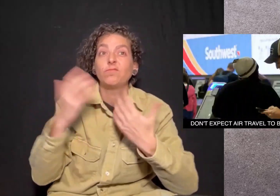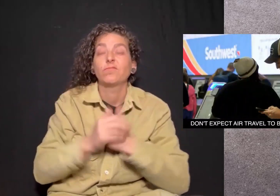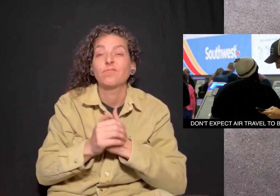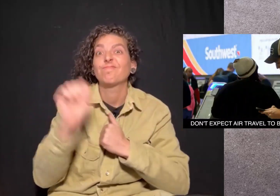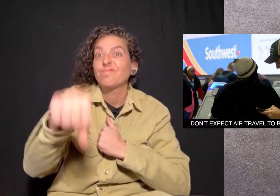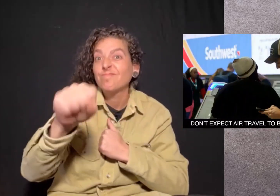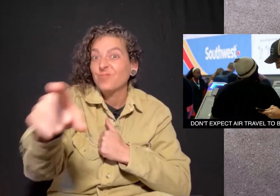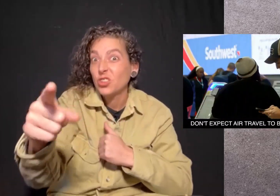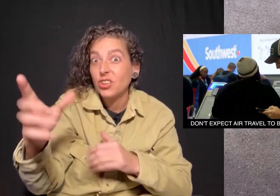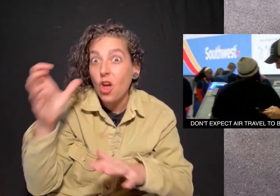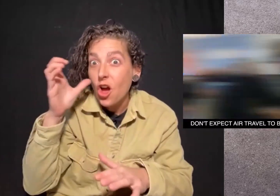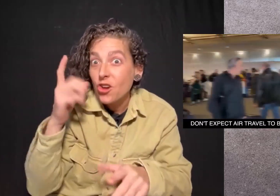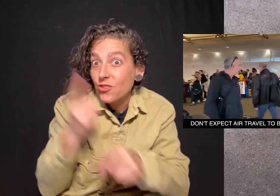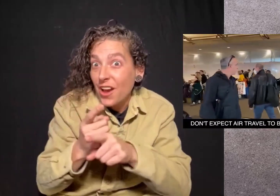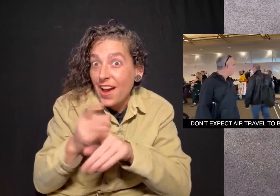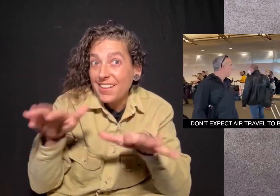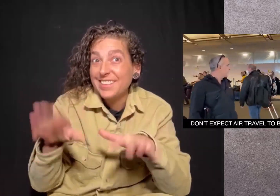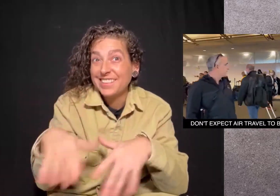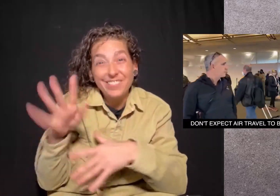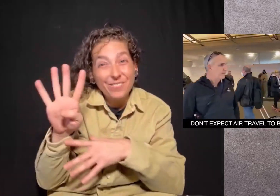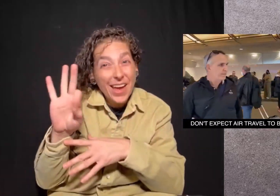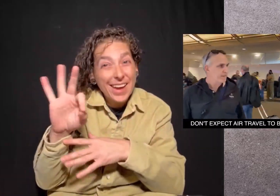You heard correctly, 49 inches.